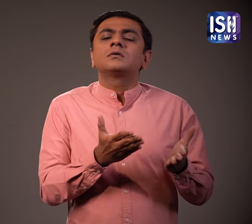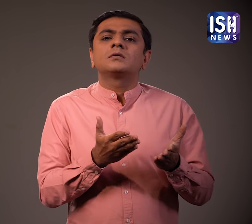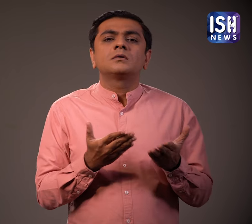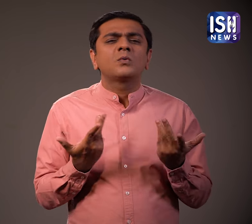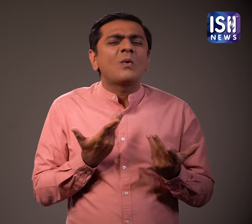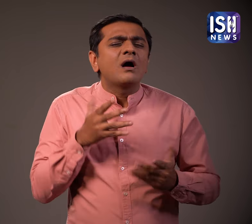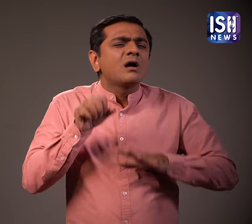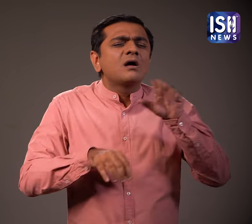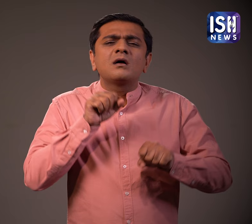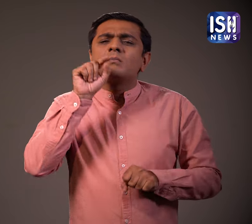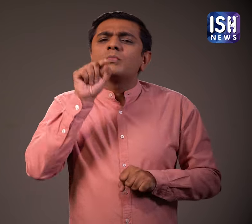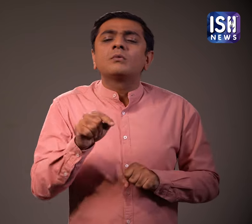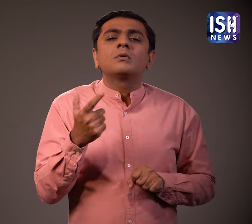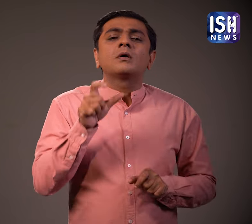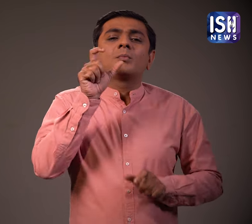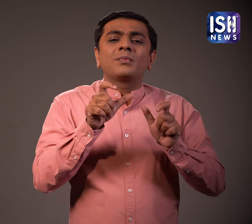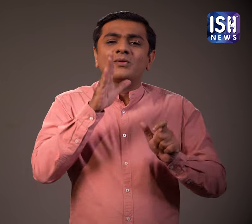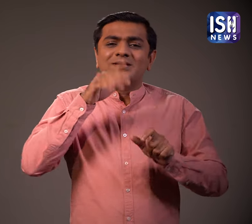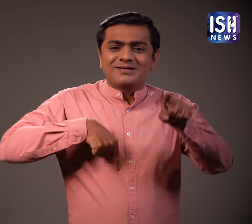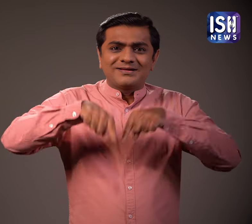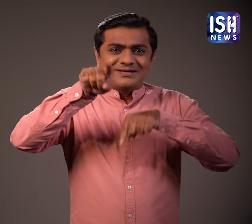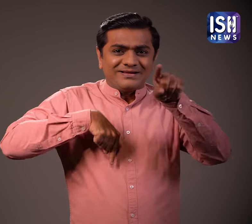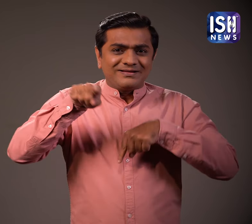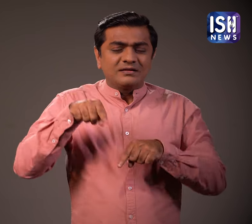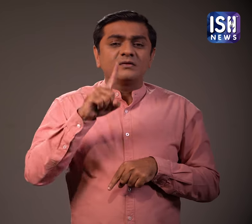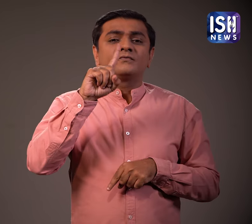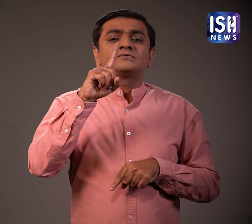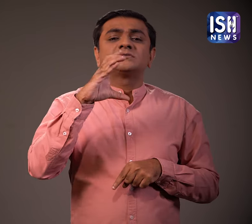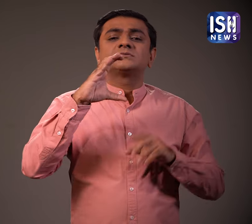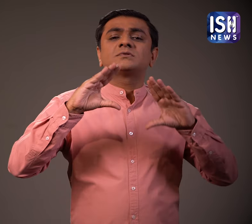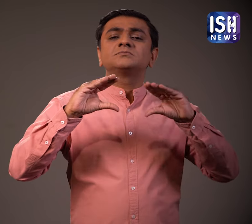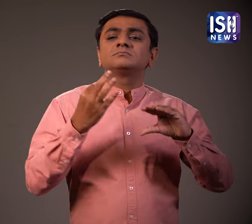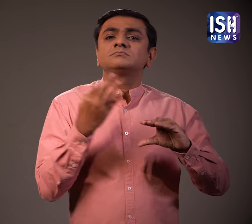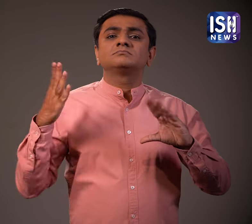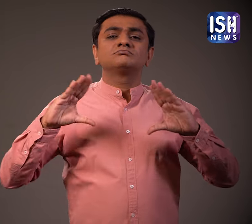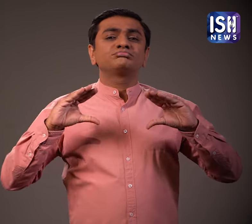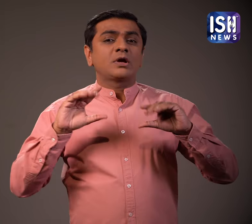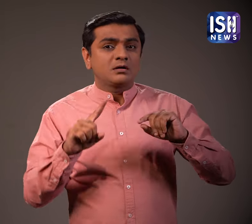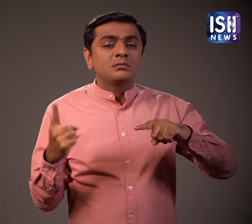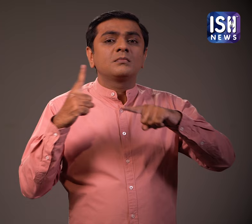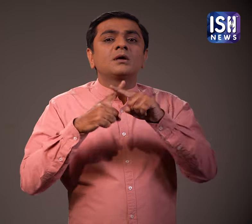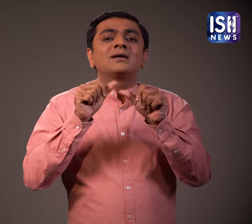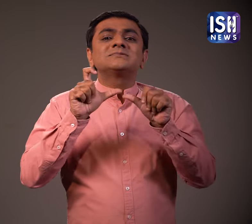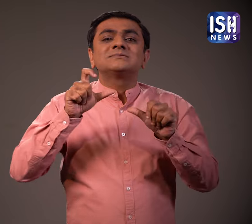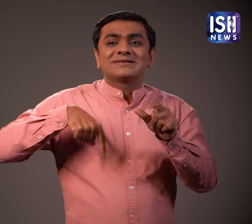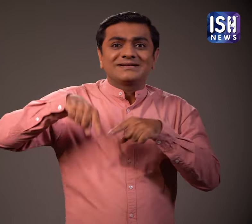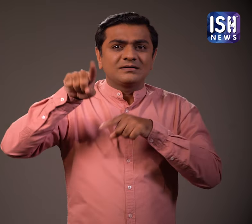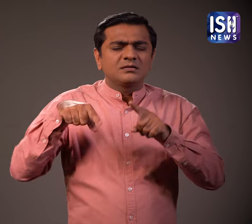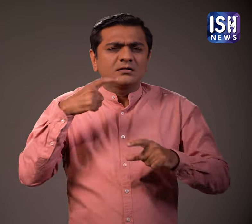The ticket checking drive was conducted as railways had received several complaints from AC local and 1st class passengers,